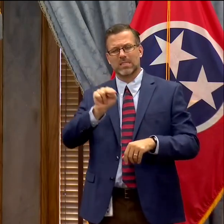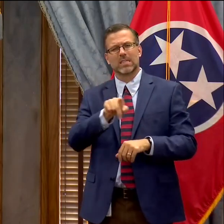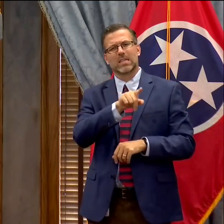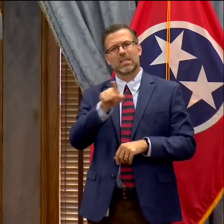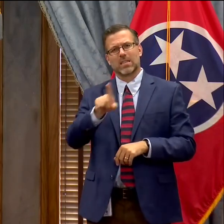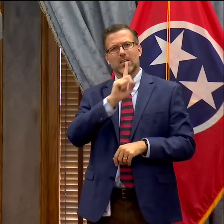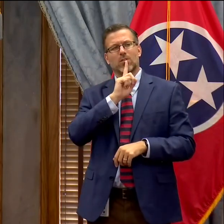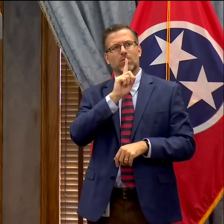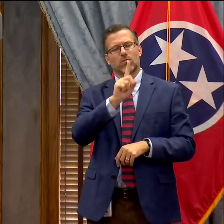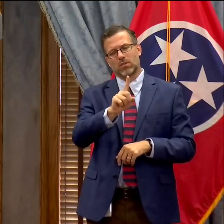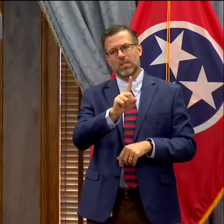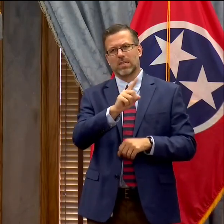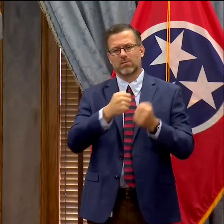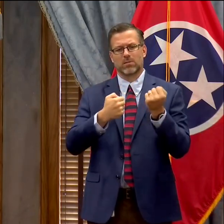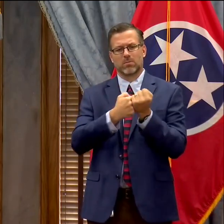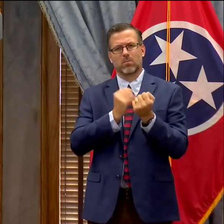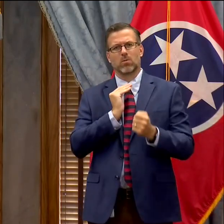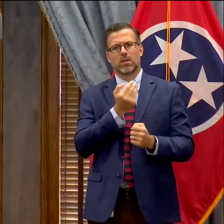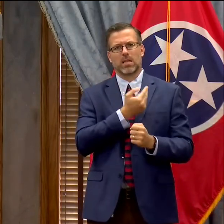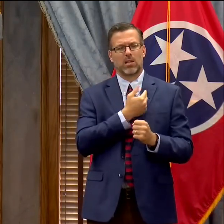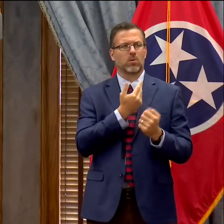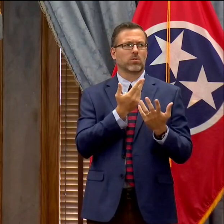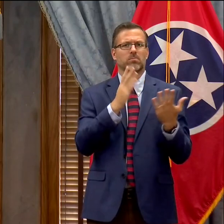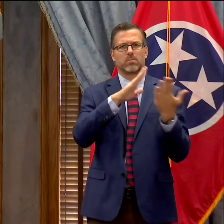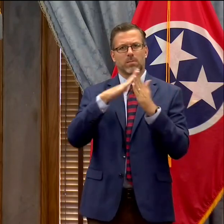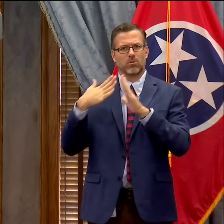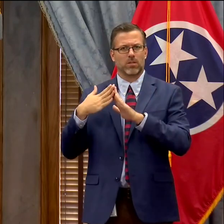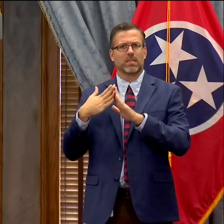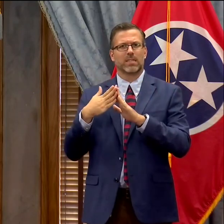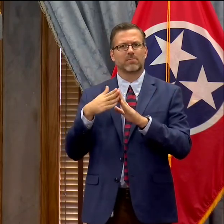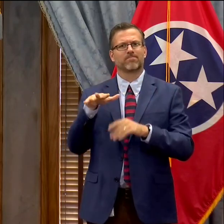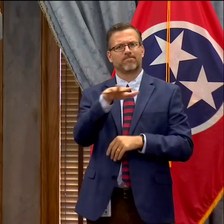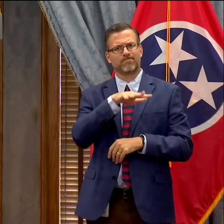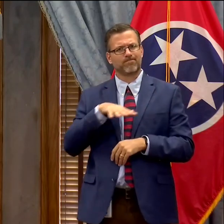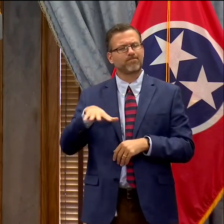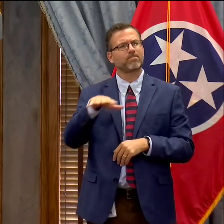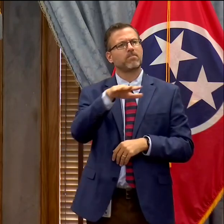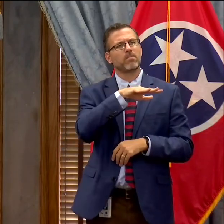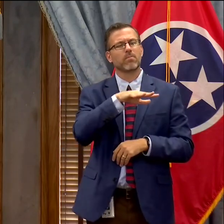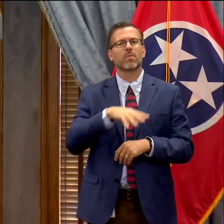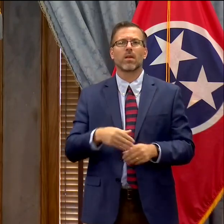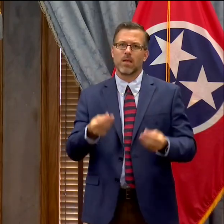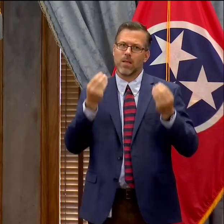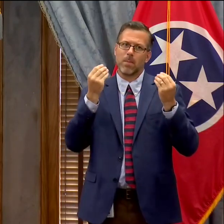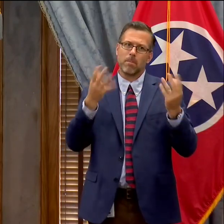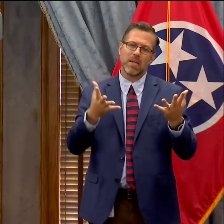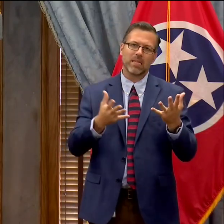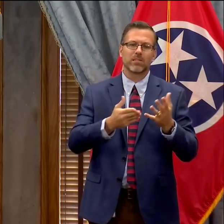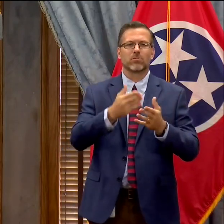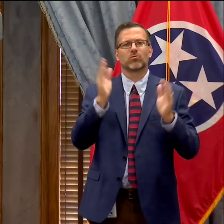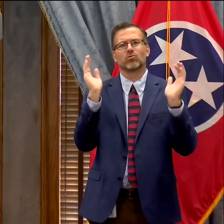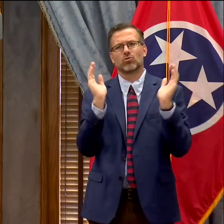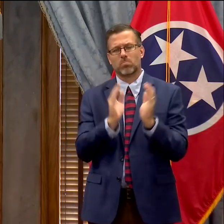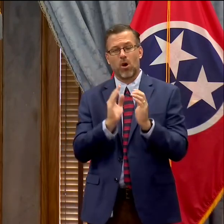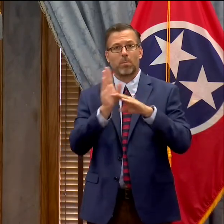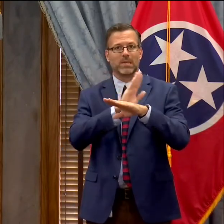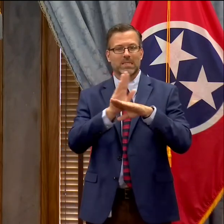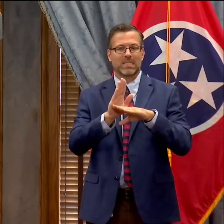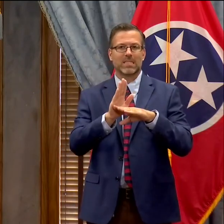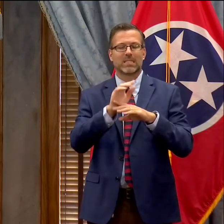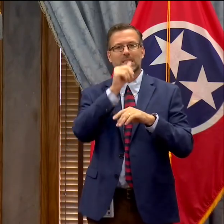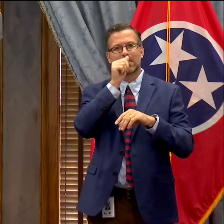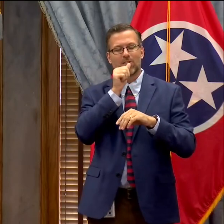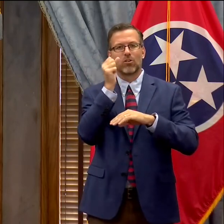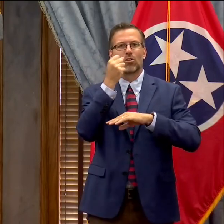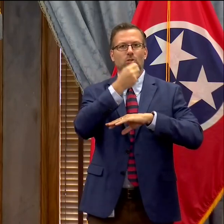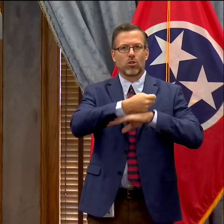of our communities, and a number of small mom-and-pop businesses are closing their doors across the country. And we